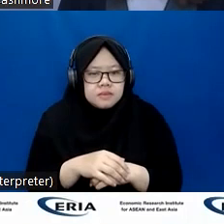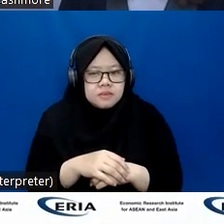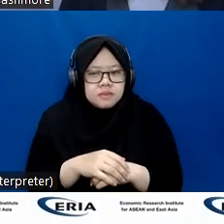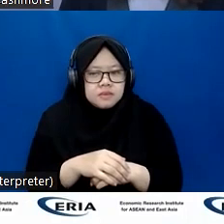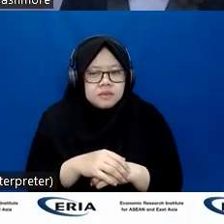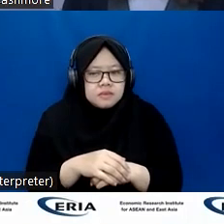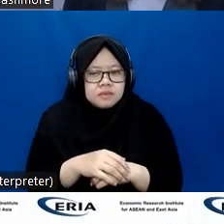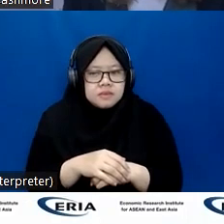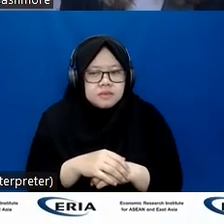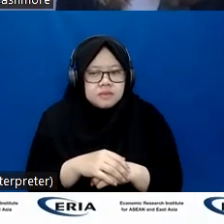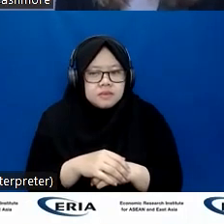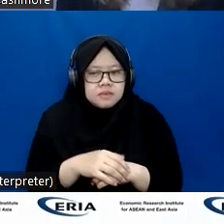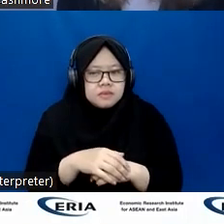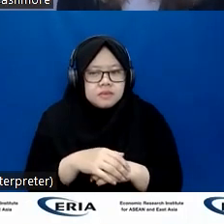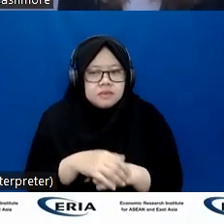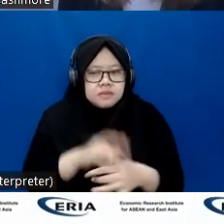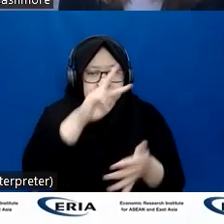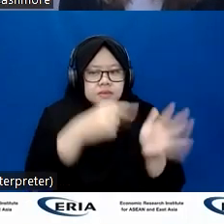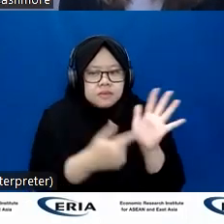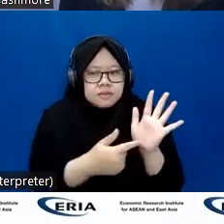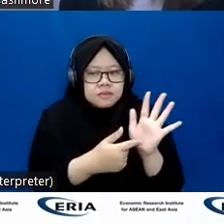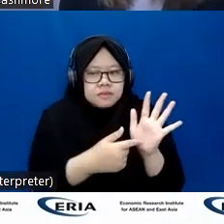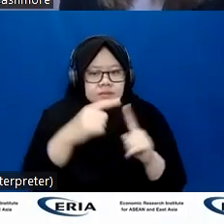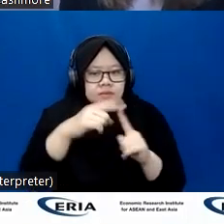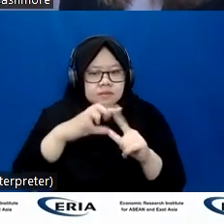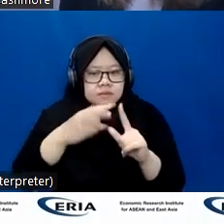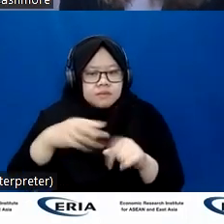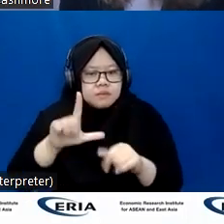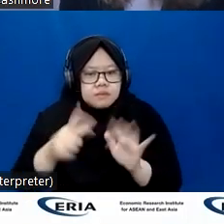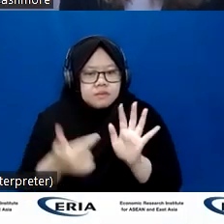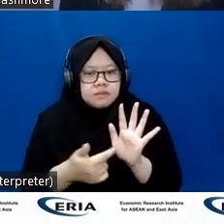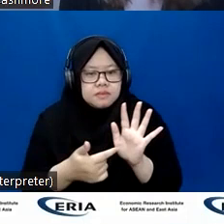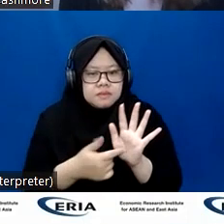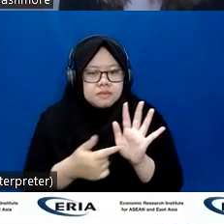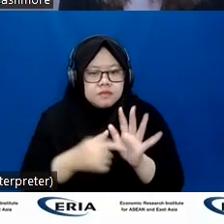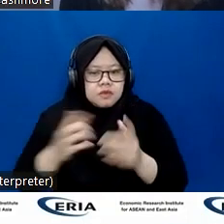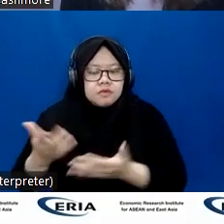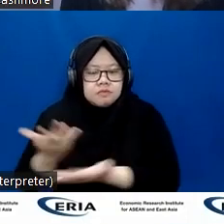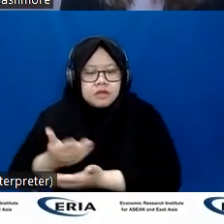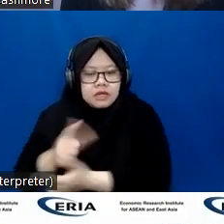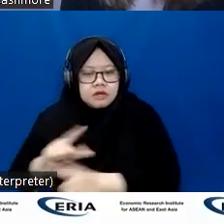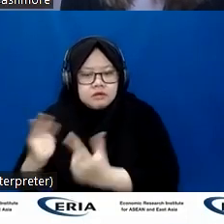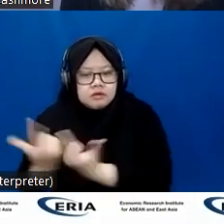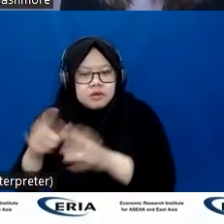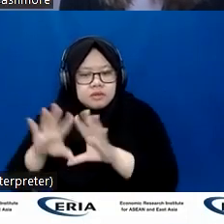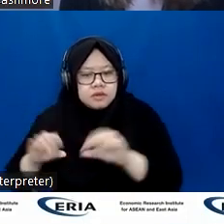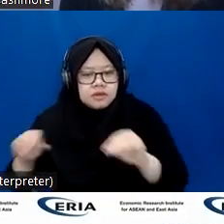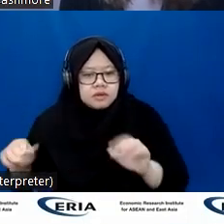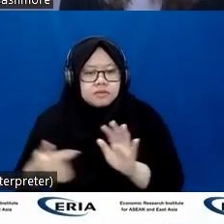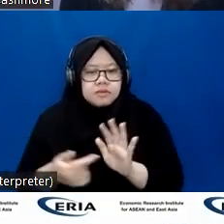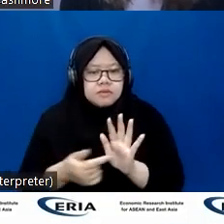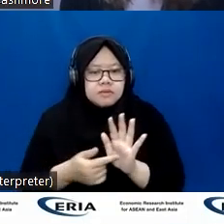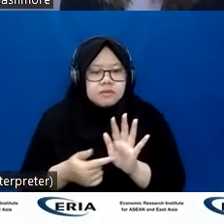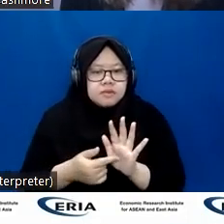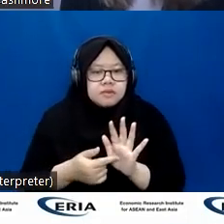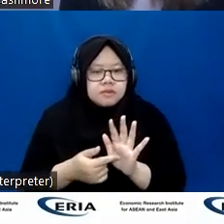So looking at the tech and tech enabled working environments, it's estimated that there are over